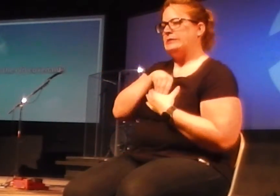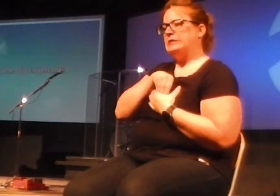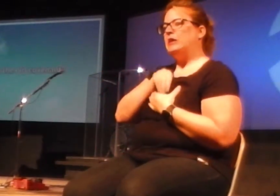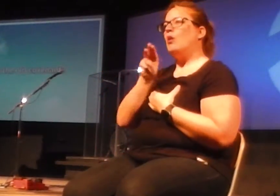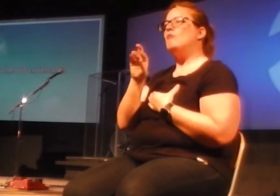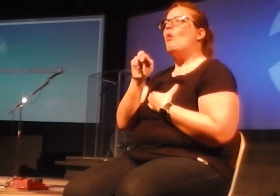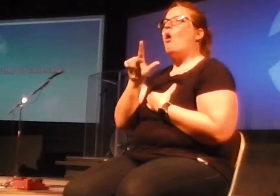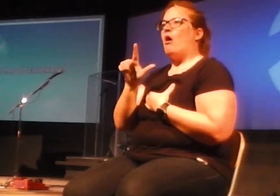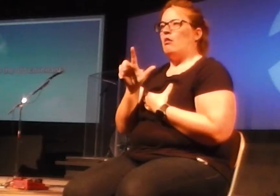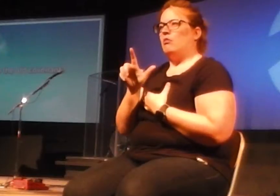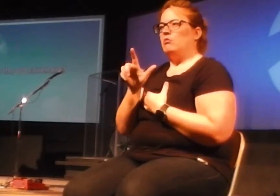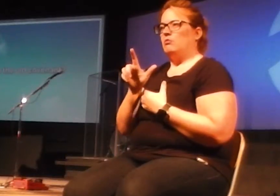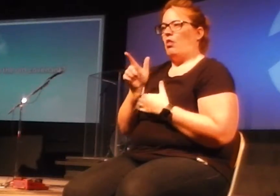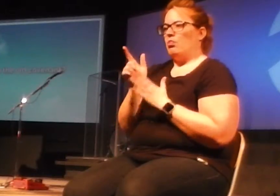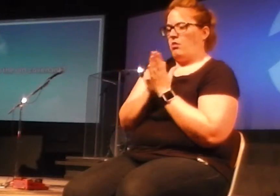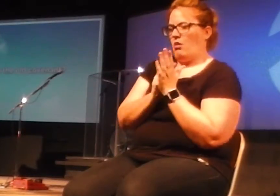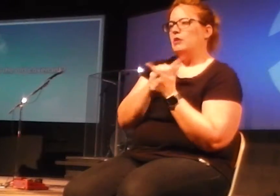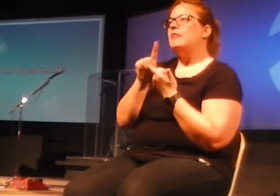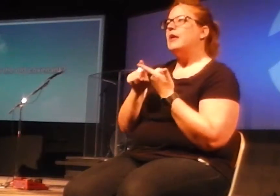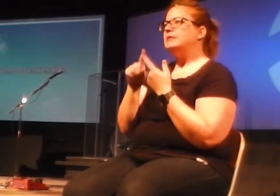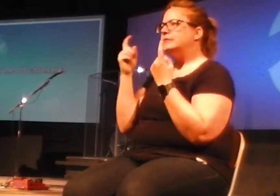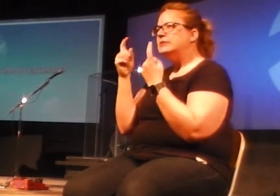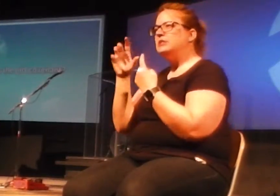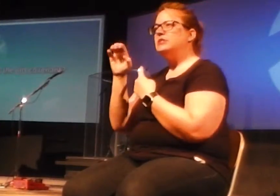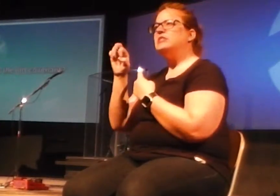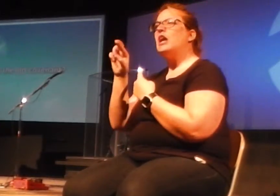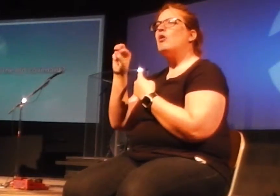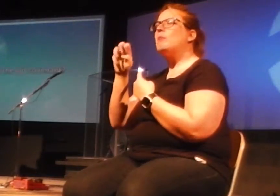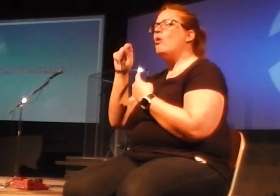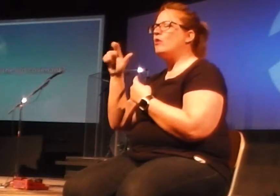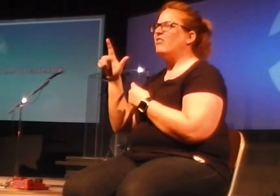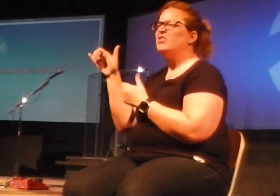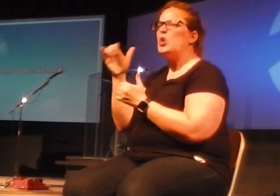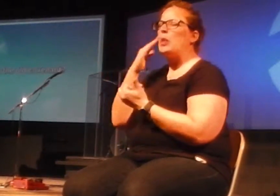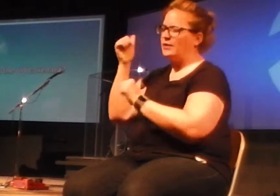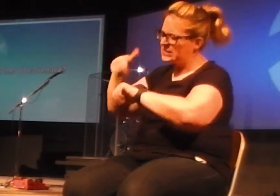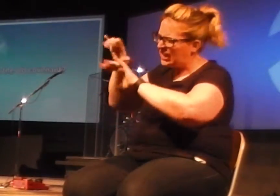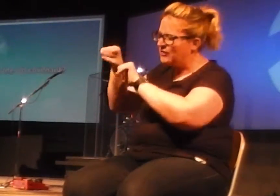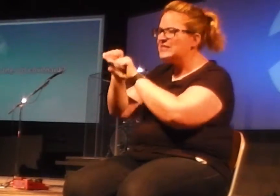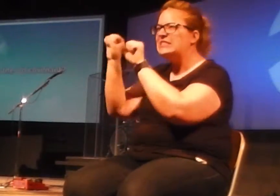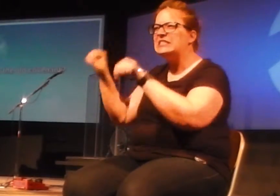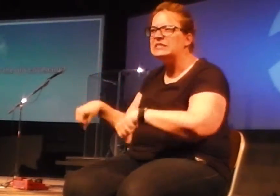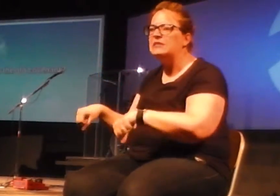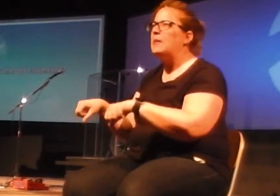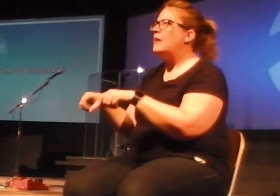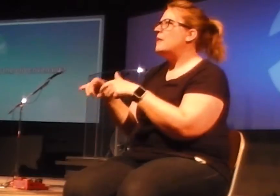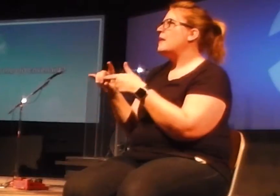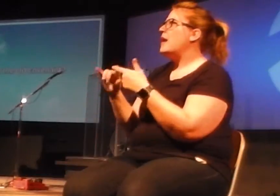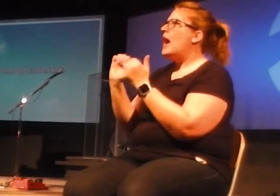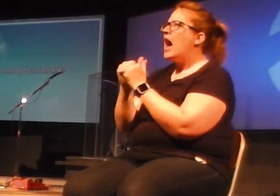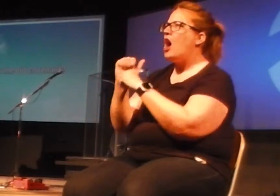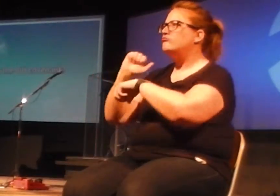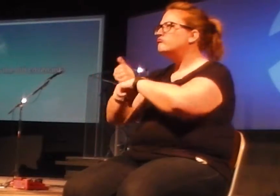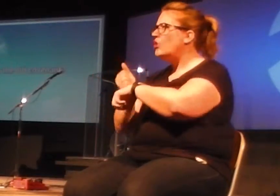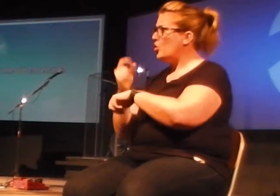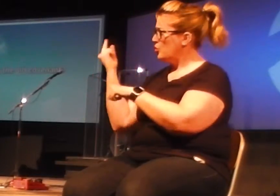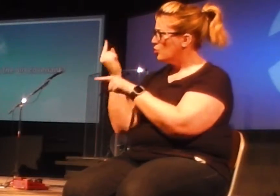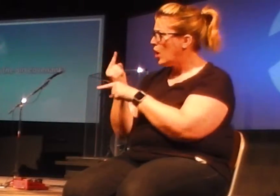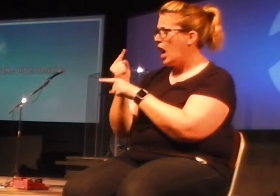Then there's this whole part that's called the ceremonial law, and it had to do with the sacrificial system and how exactly to do the correct ceremonies and the length and the width